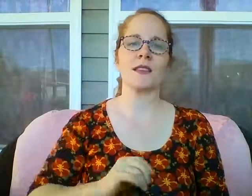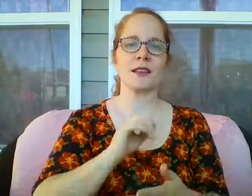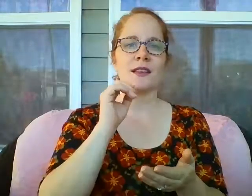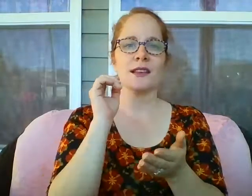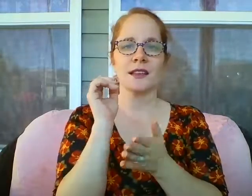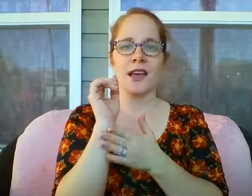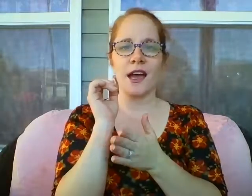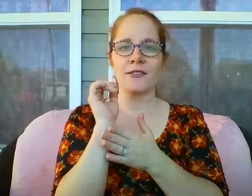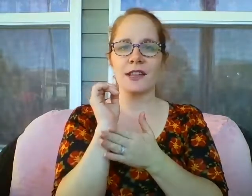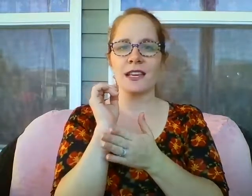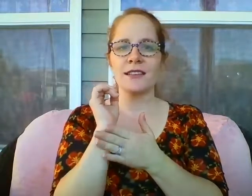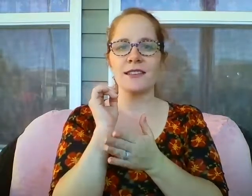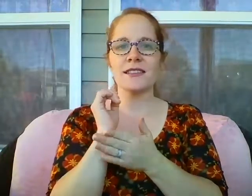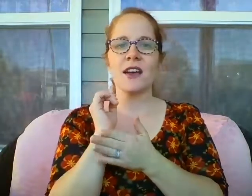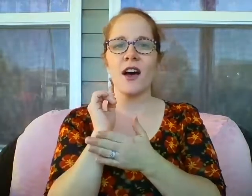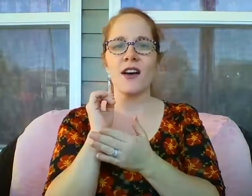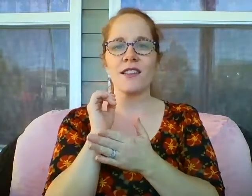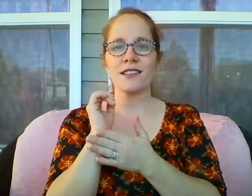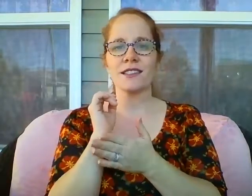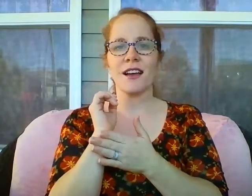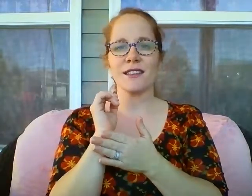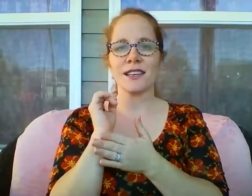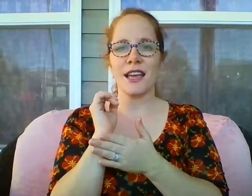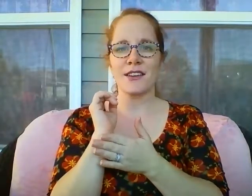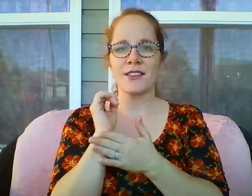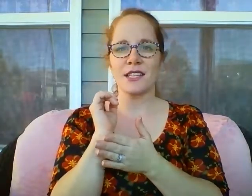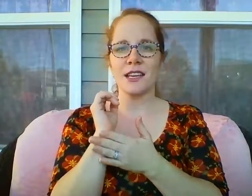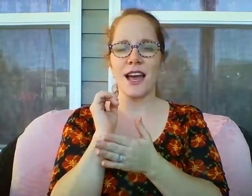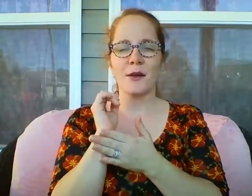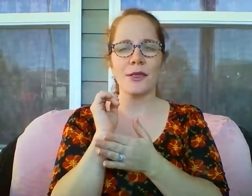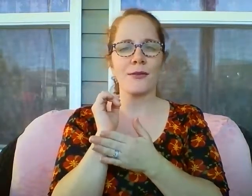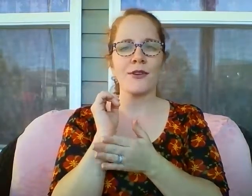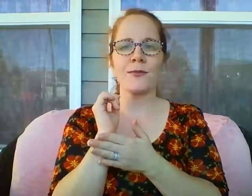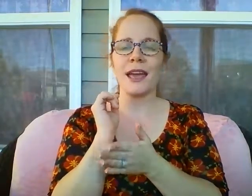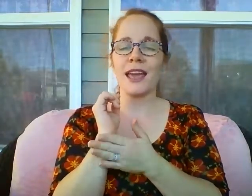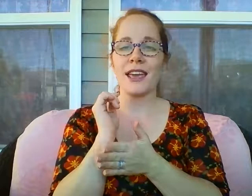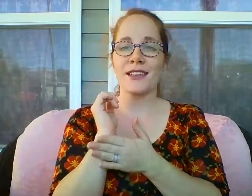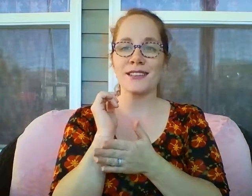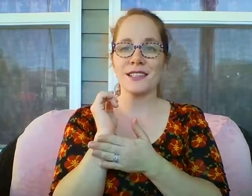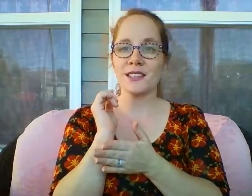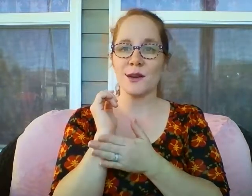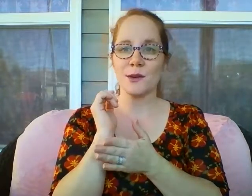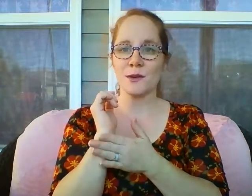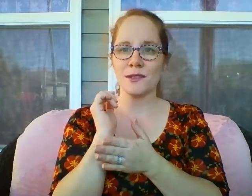I release all this toxic energy out through my hands and toes. I